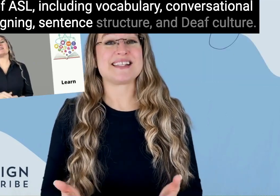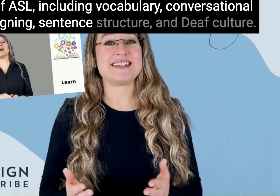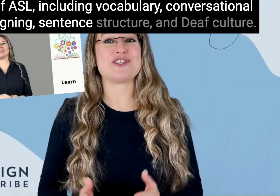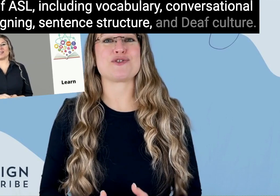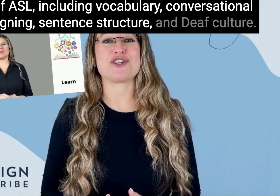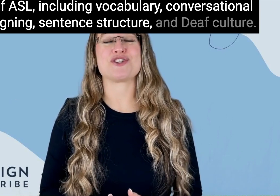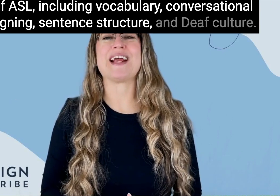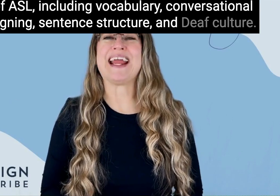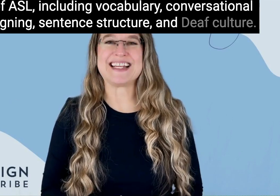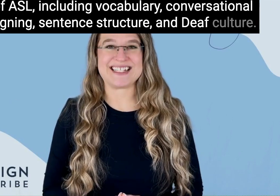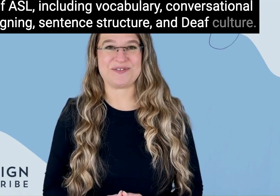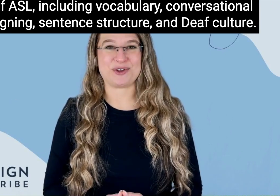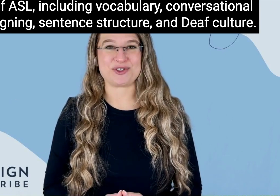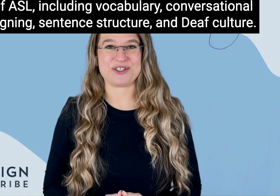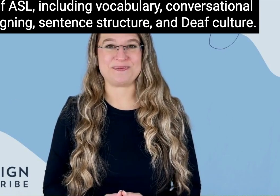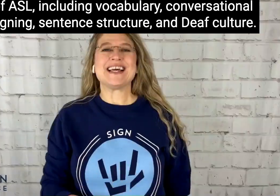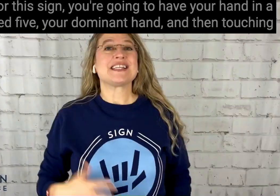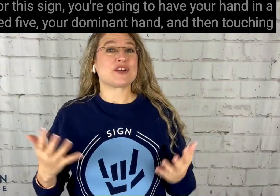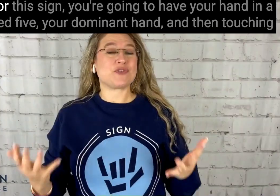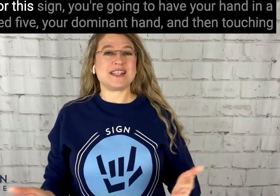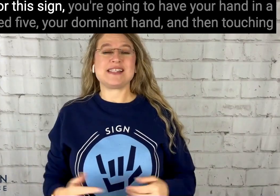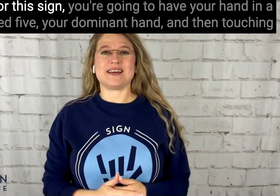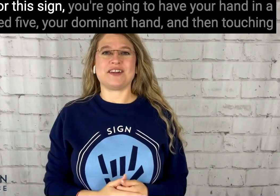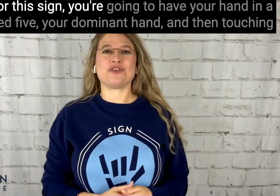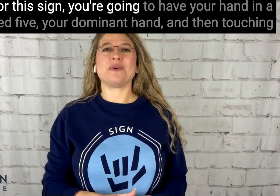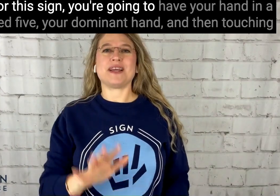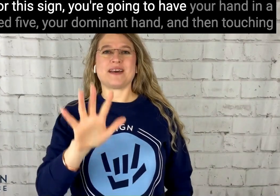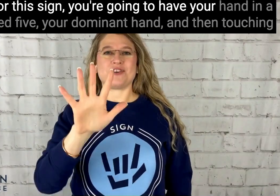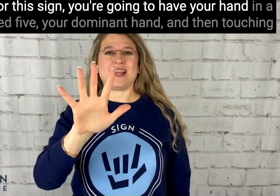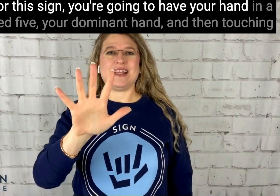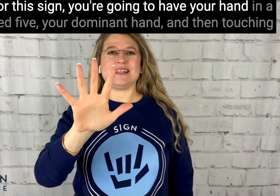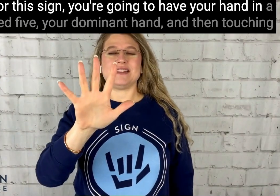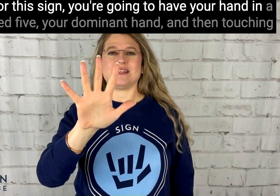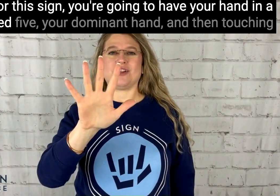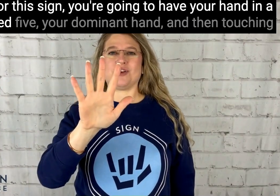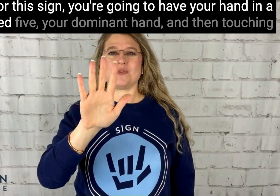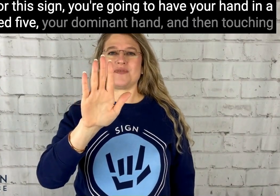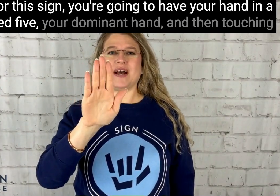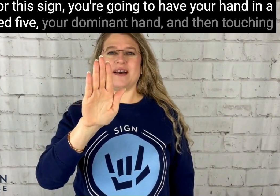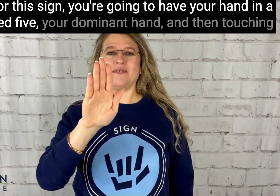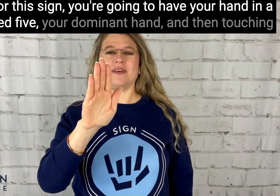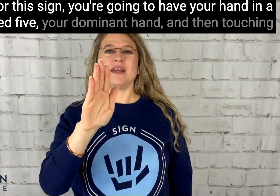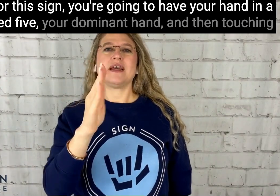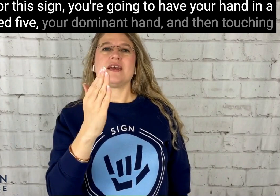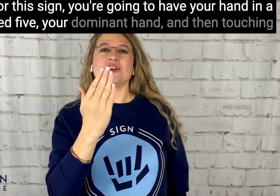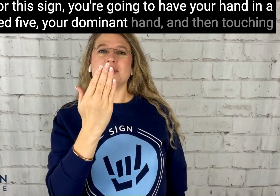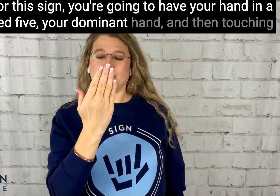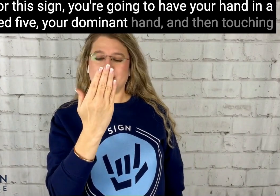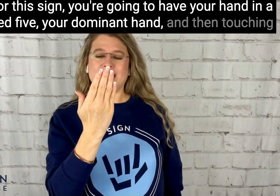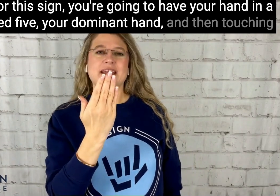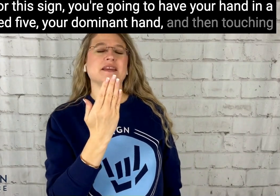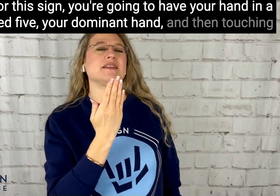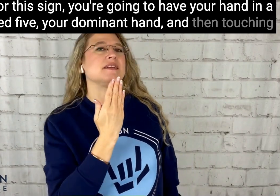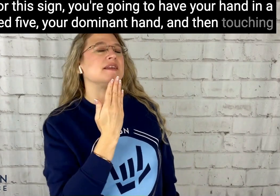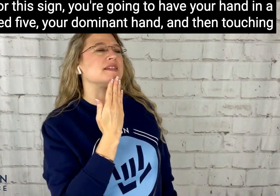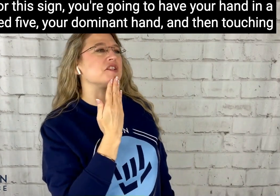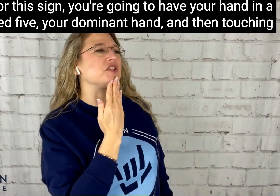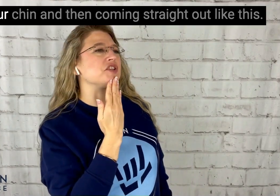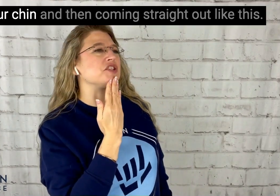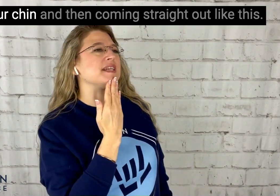sentence structure, and deaf culture. So for this sign, you're going to have your hand in a closed five, your dominant hand, and then touching your chin,